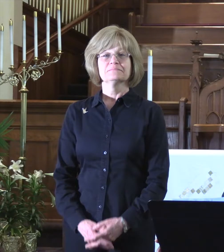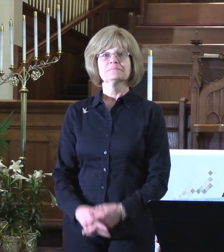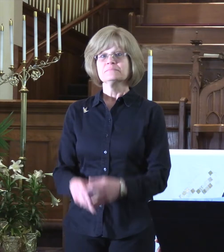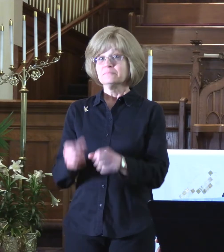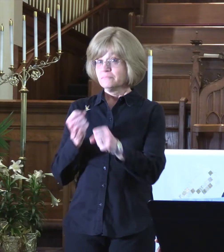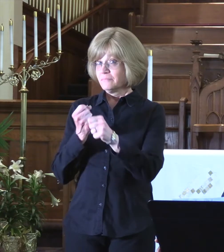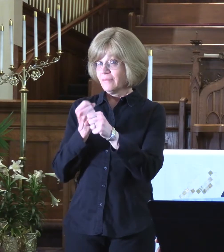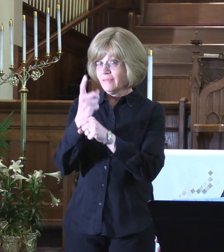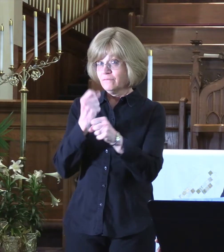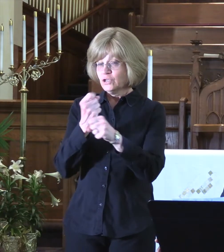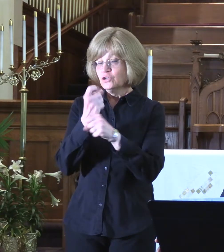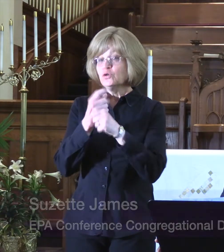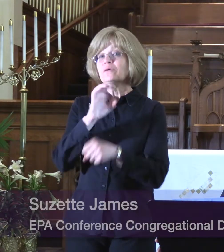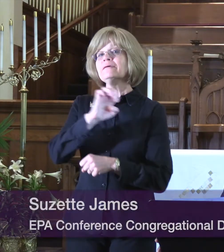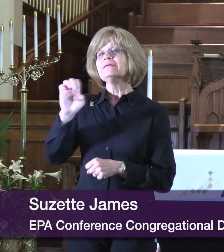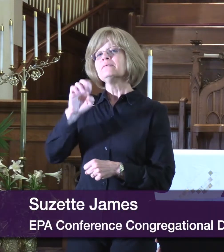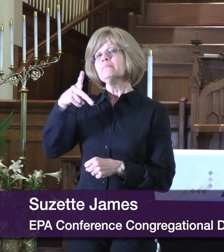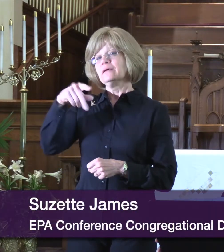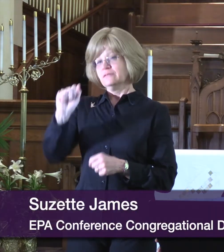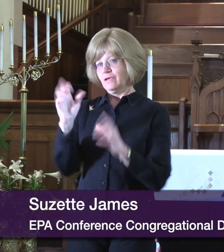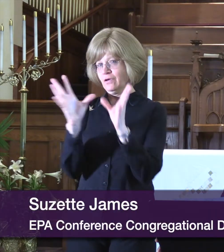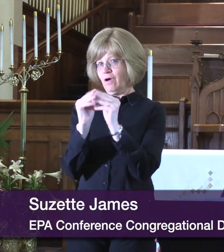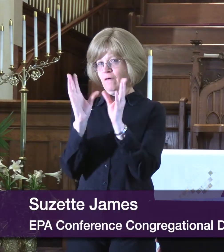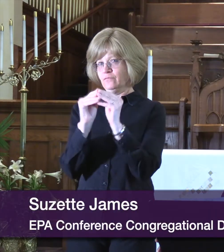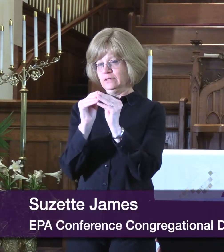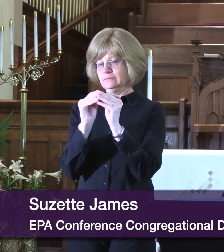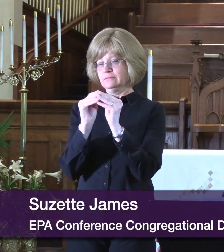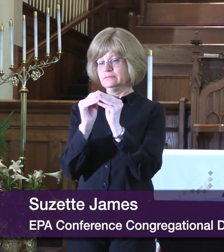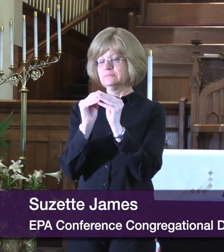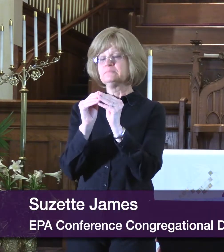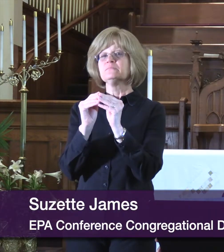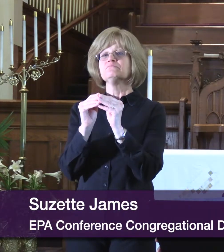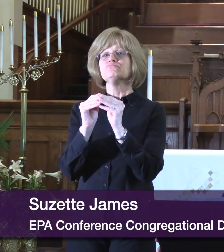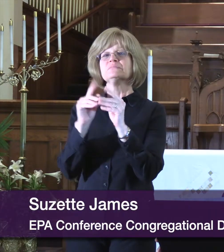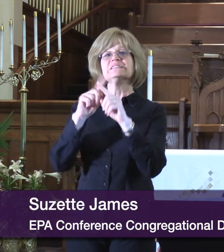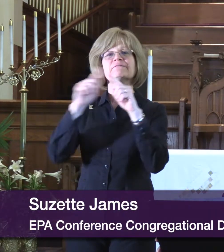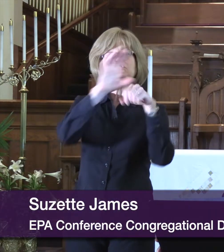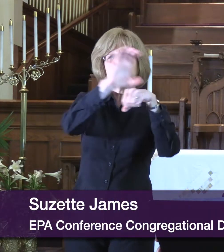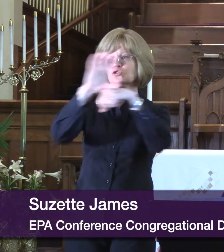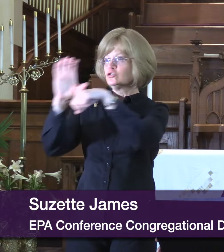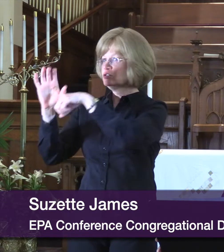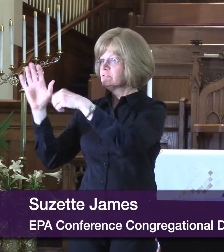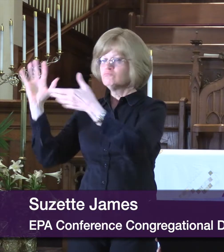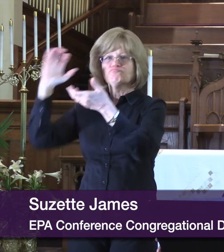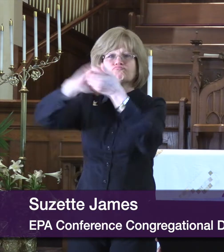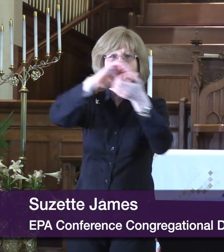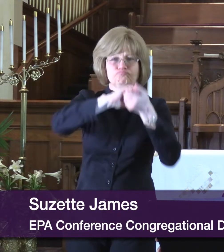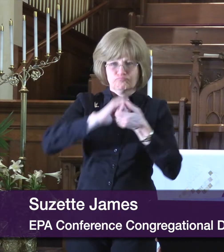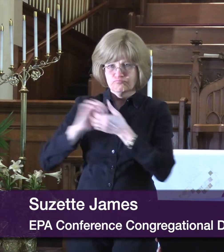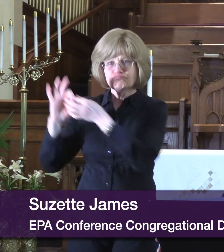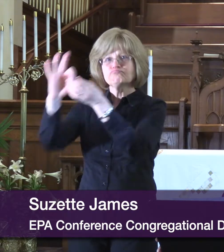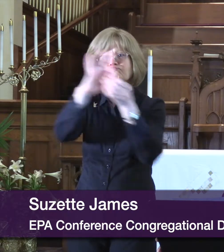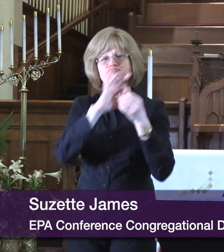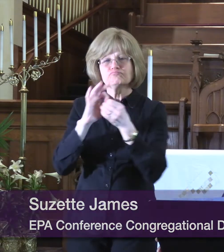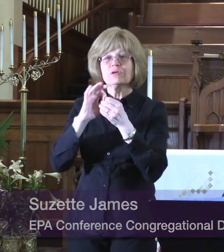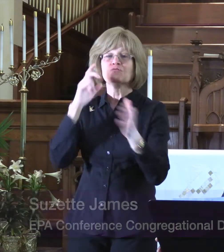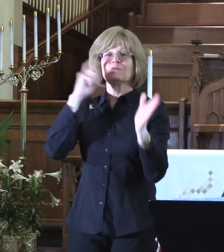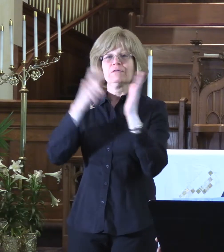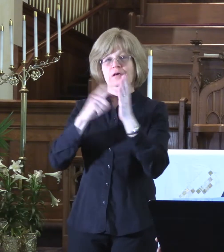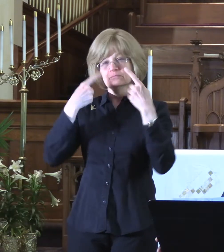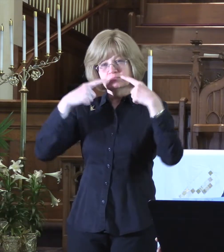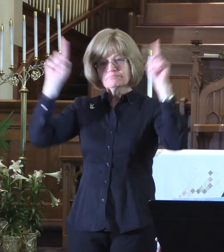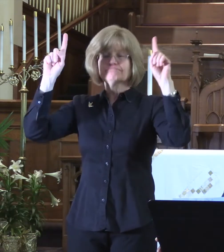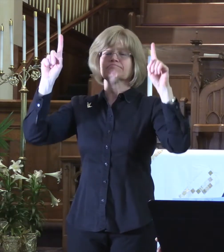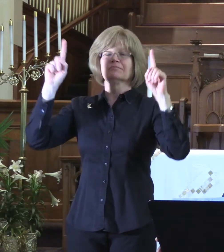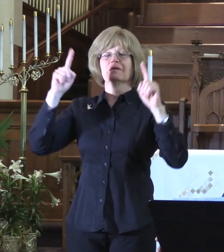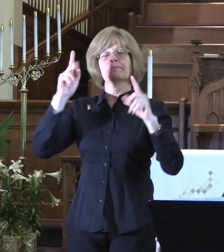Each year, Eastern Pennsylvania Conference joins churches across the nation in recognizing outstanding achievements